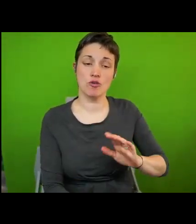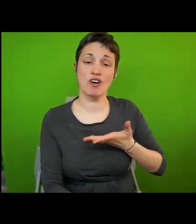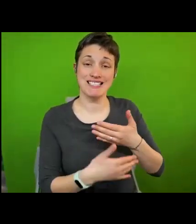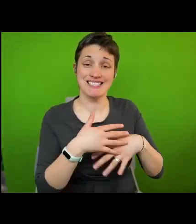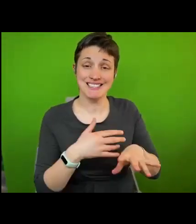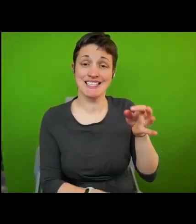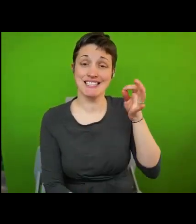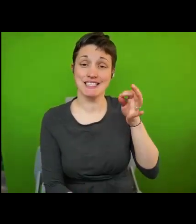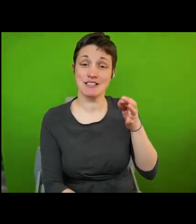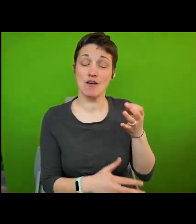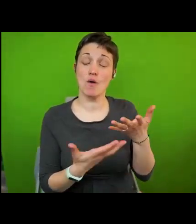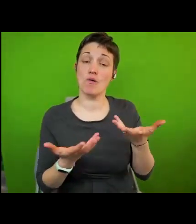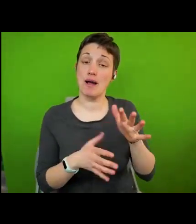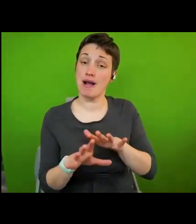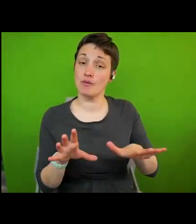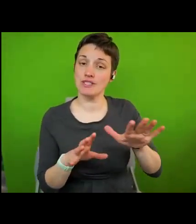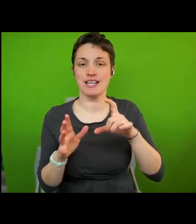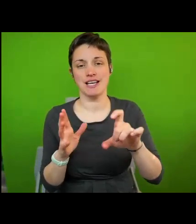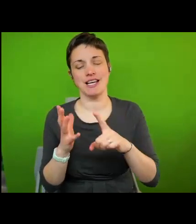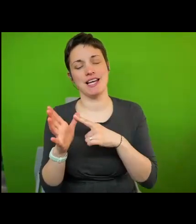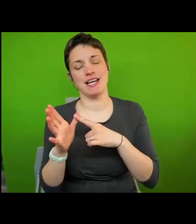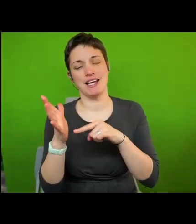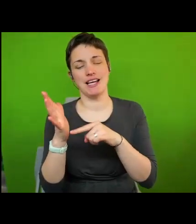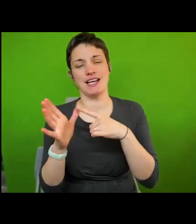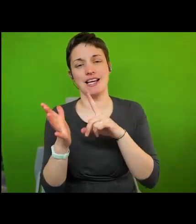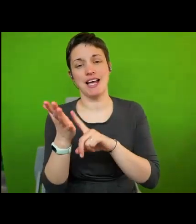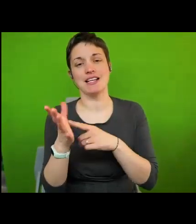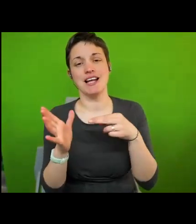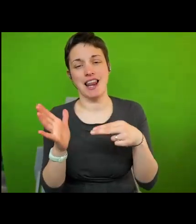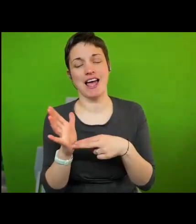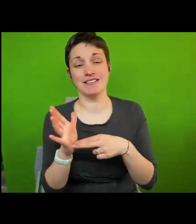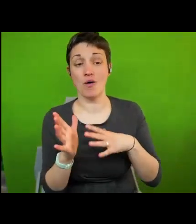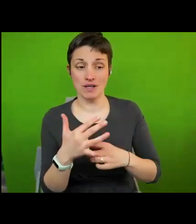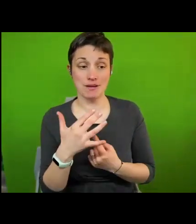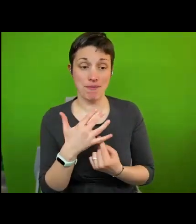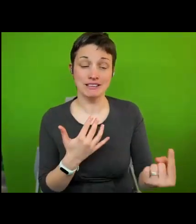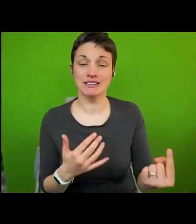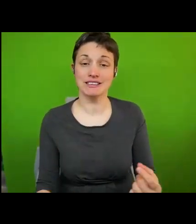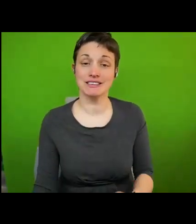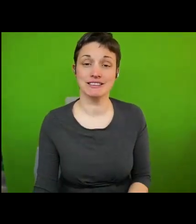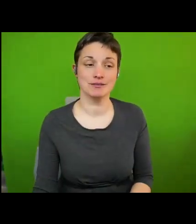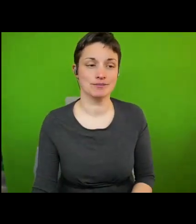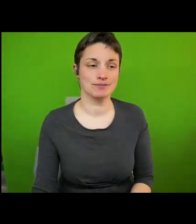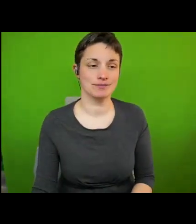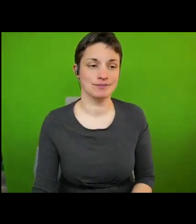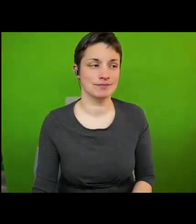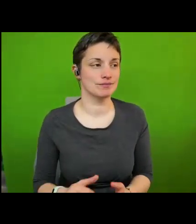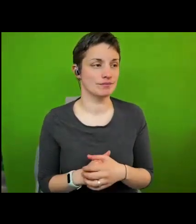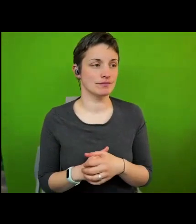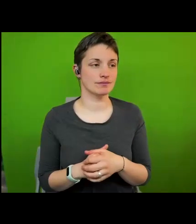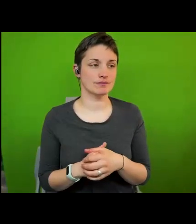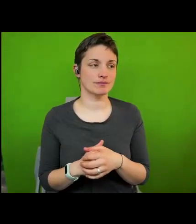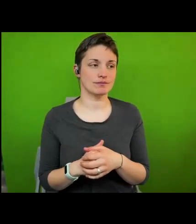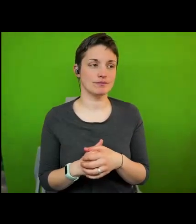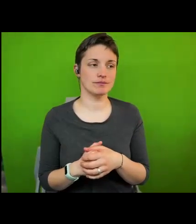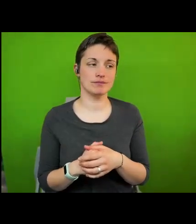catalan cities with strong views on catalan independence the city of utrecht has at some point considered